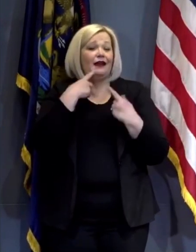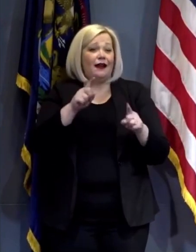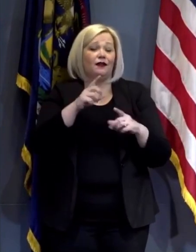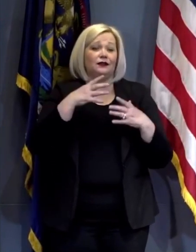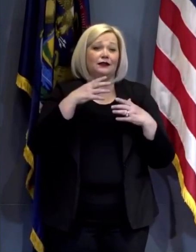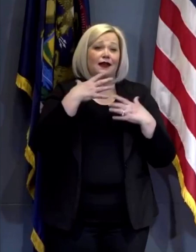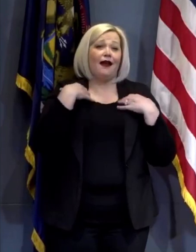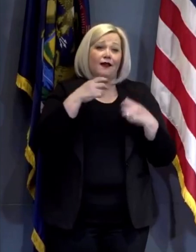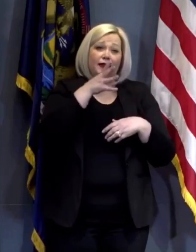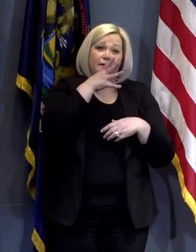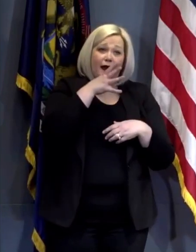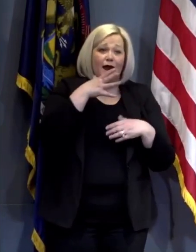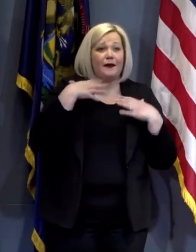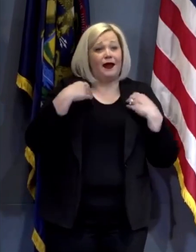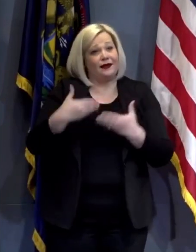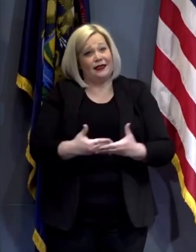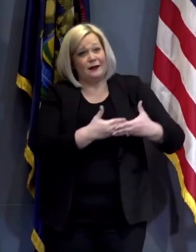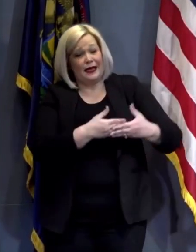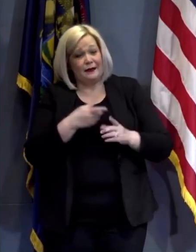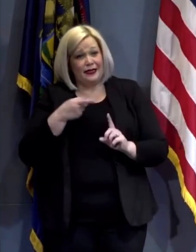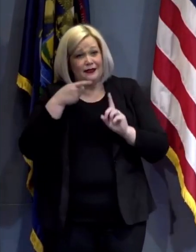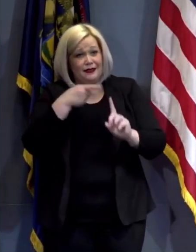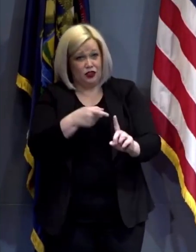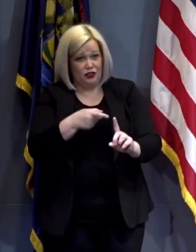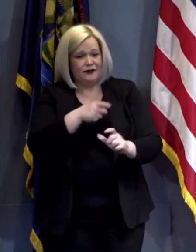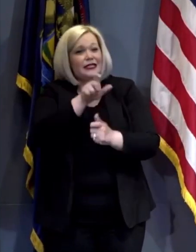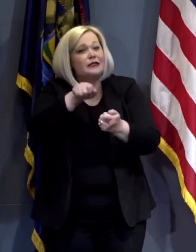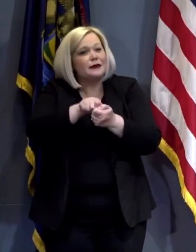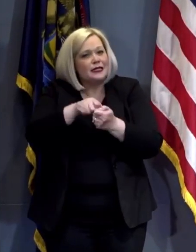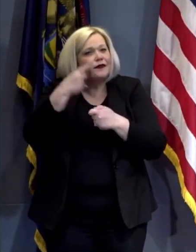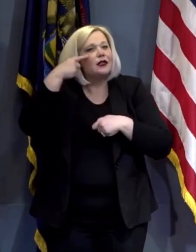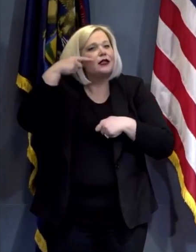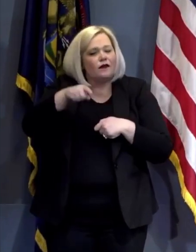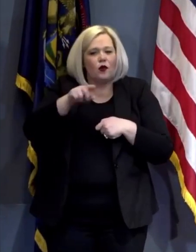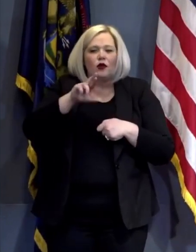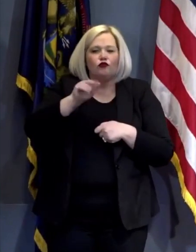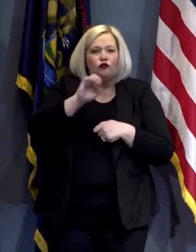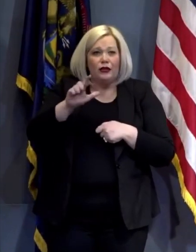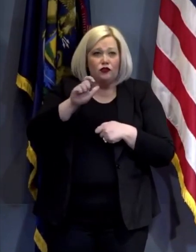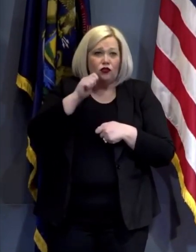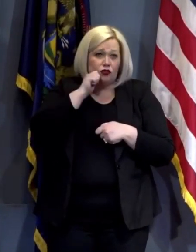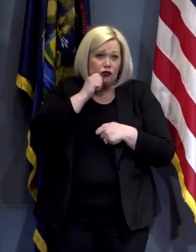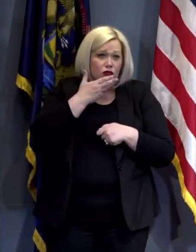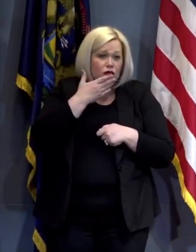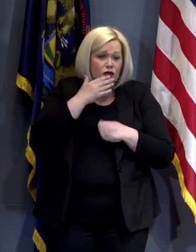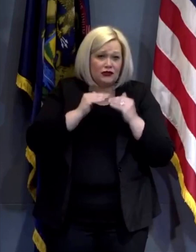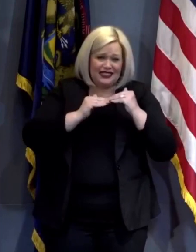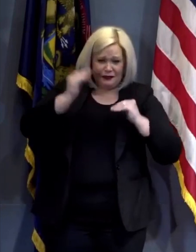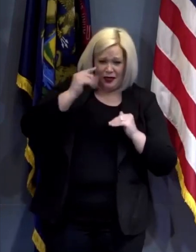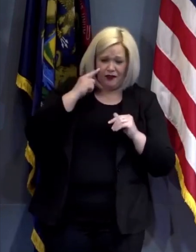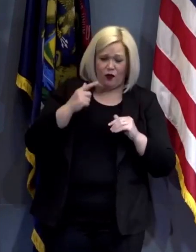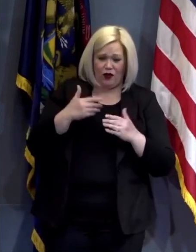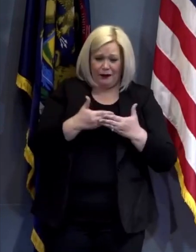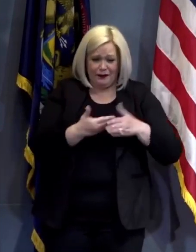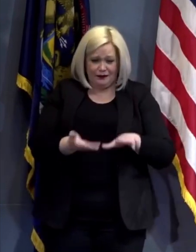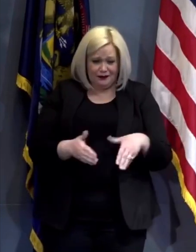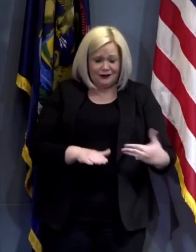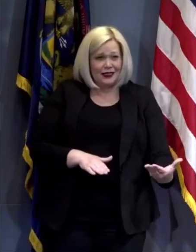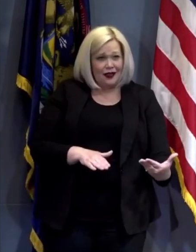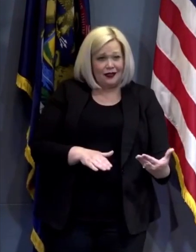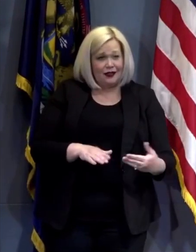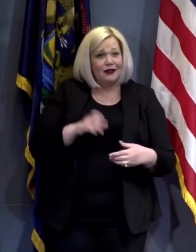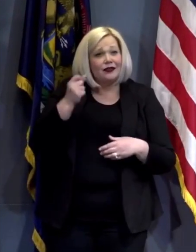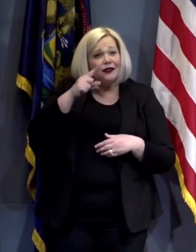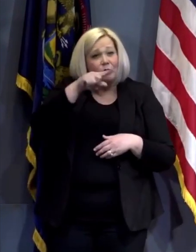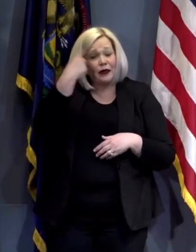initiative which which was designed to specifically respond to the racial disparity when it comes to maternal mortality. That black